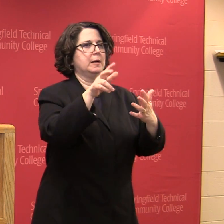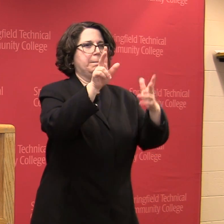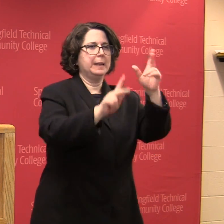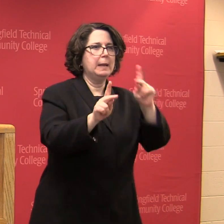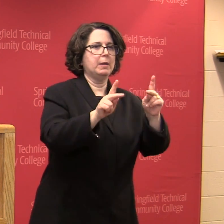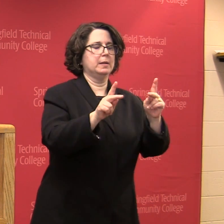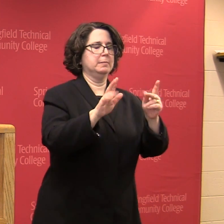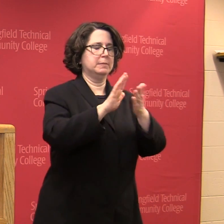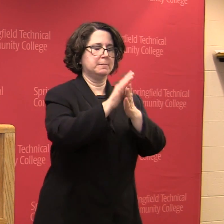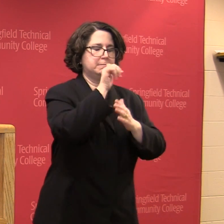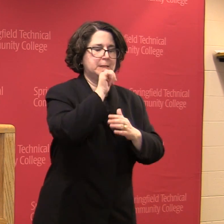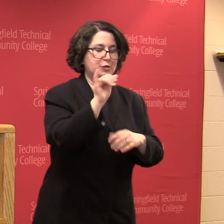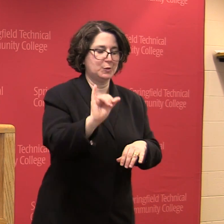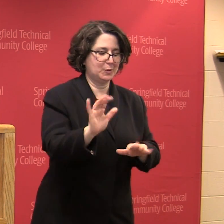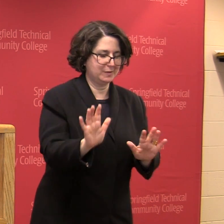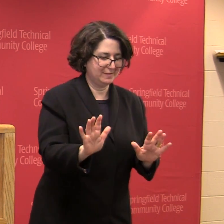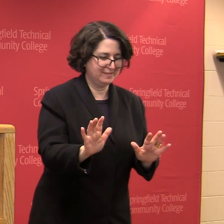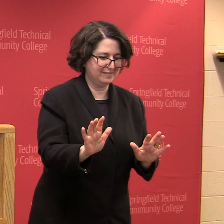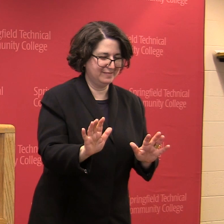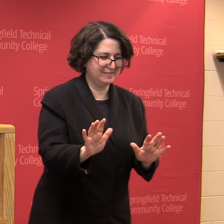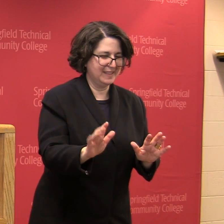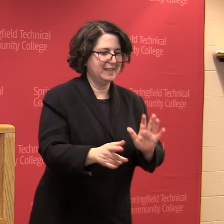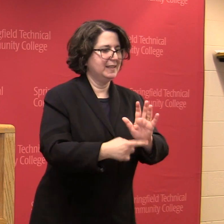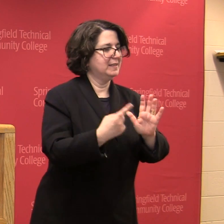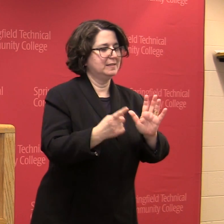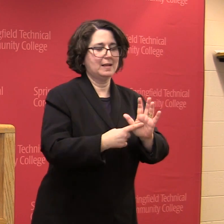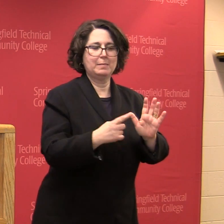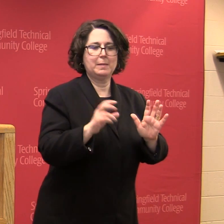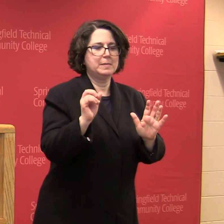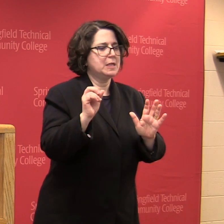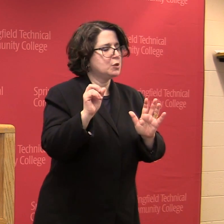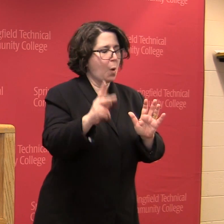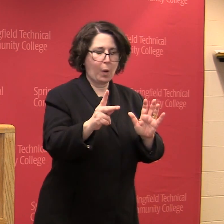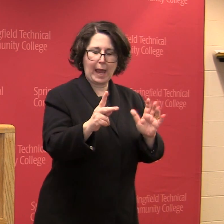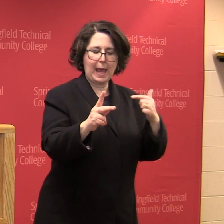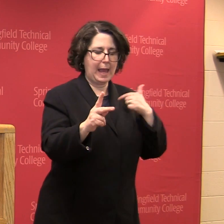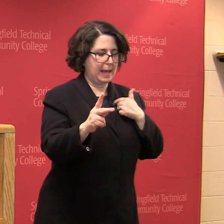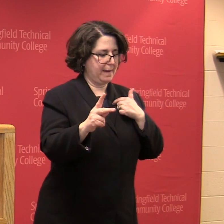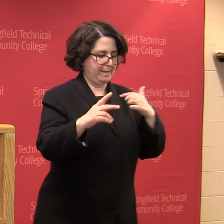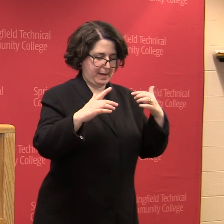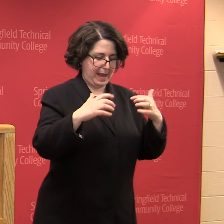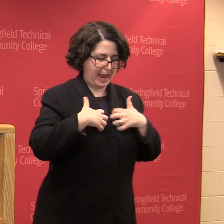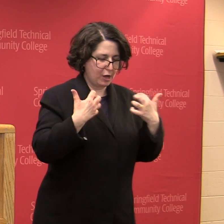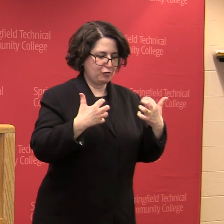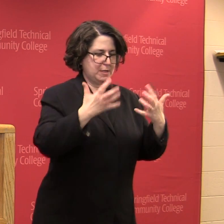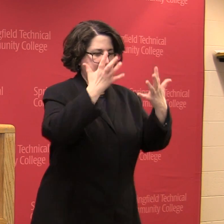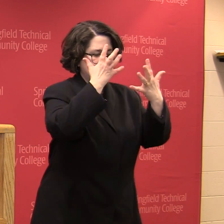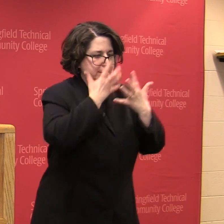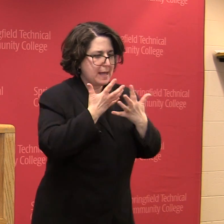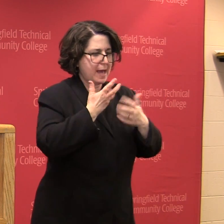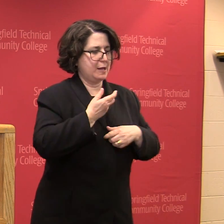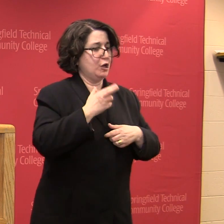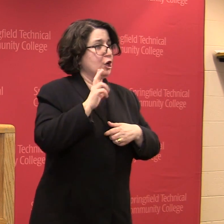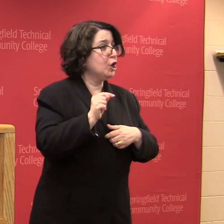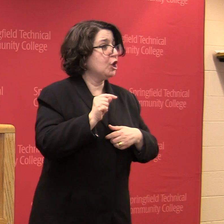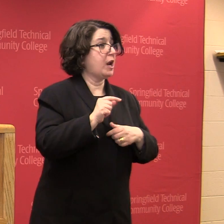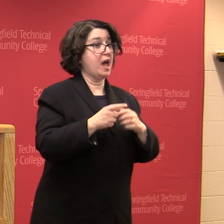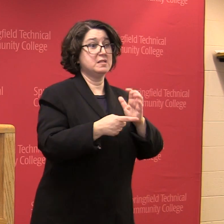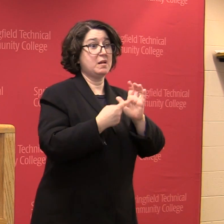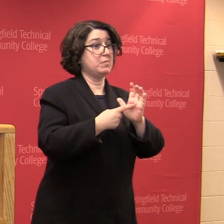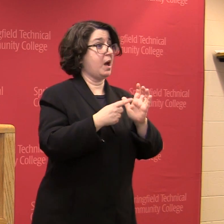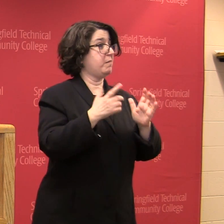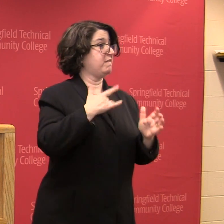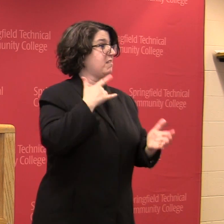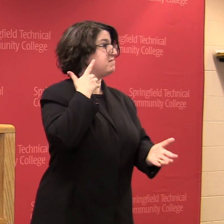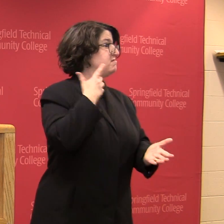I had to learn that sometimes it's okay to not be me, to be angry, sad, hurt, and even not to be compassionate.